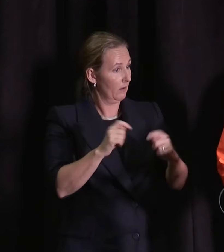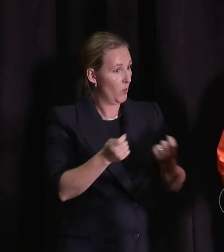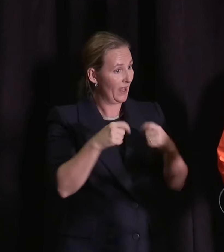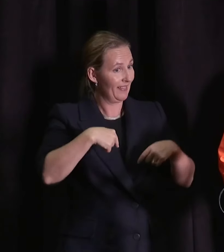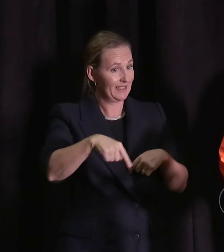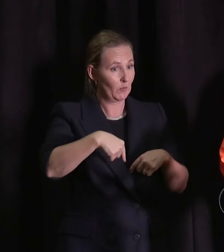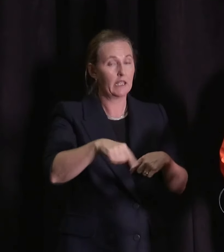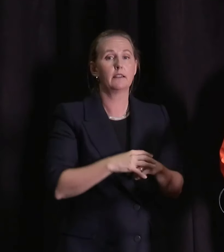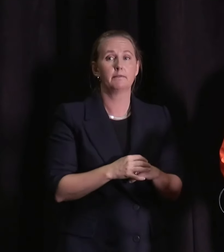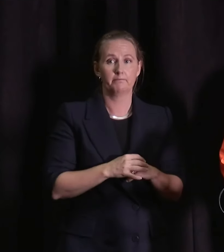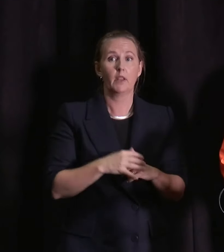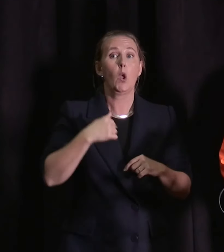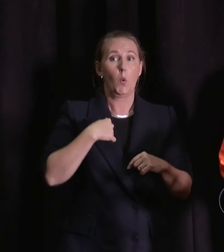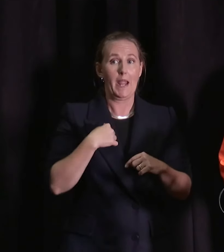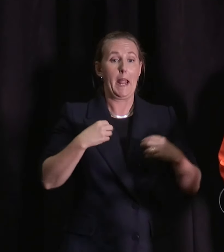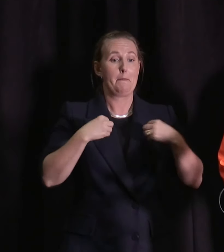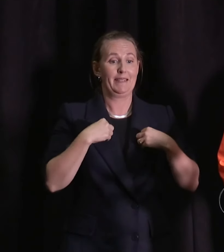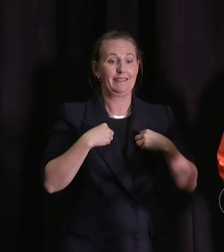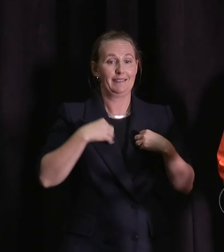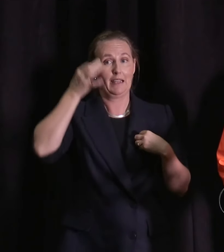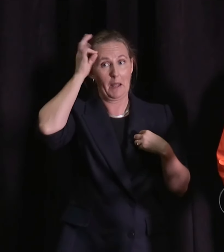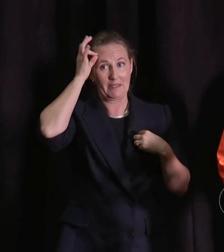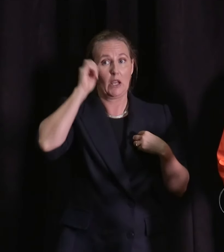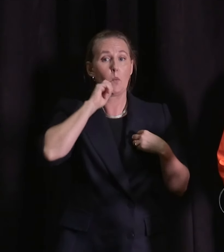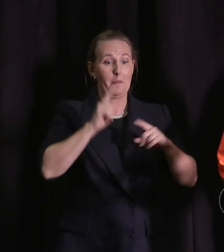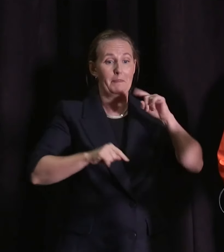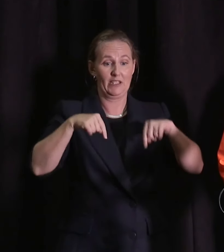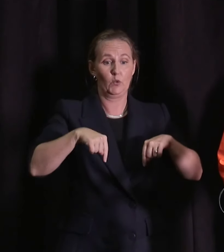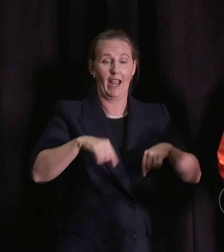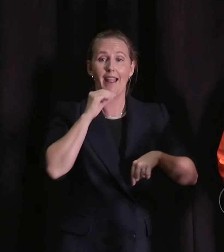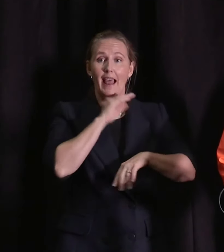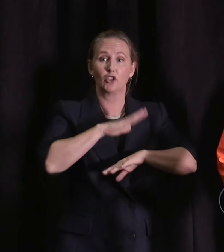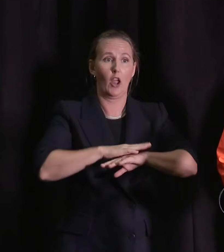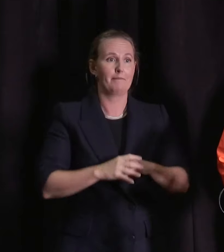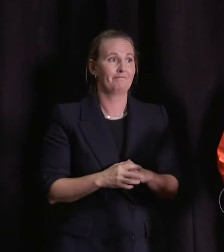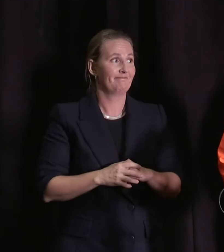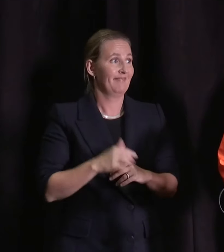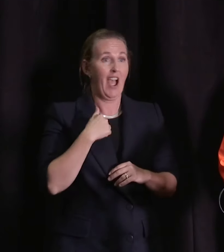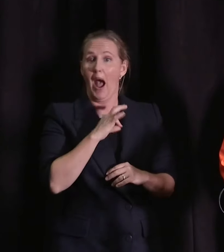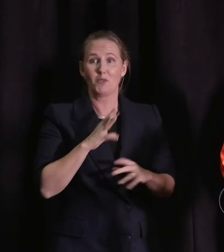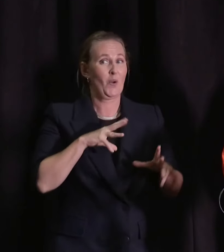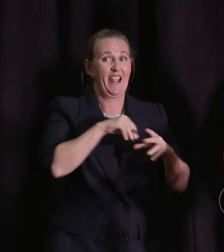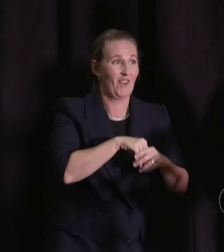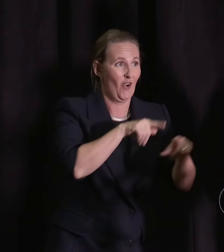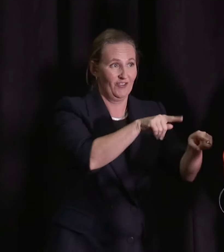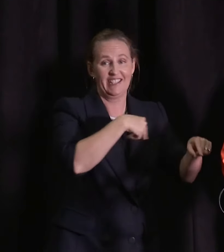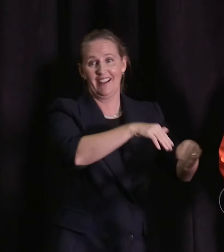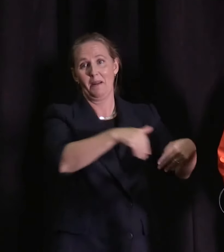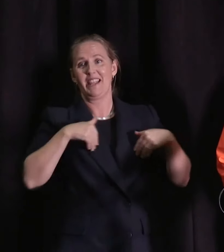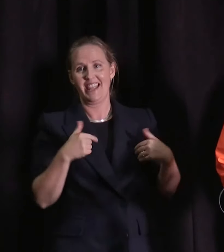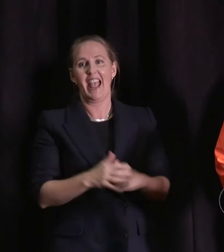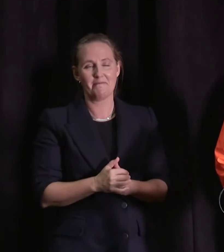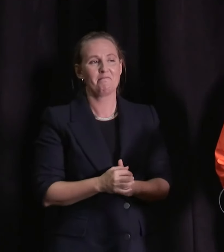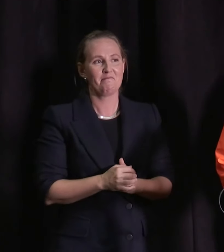Parliament's Business Committee is meeting at lunchtime so I'll let the relevant, I'm no longer as involved in those discussions as I used to be,